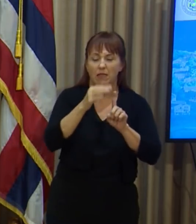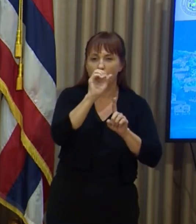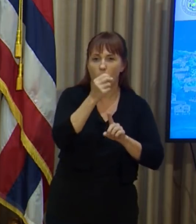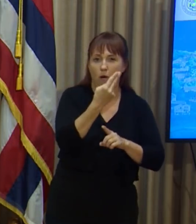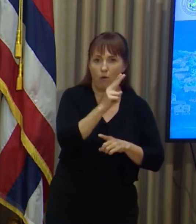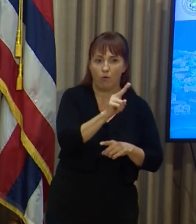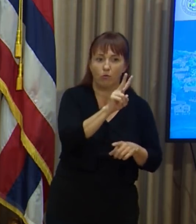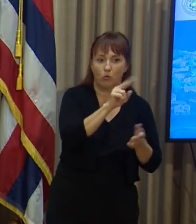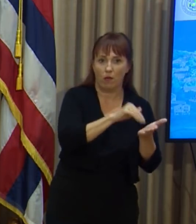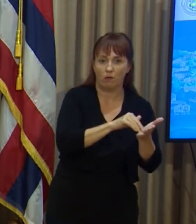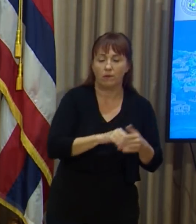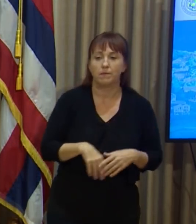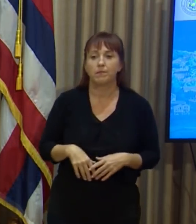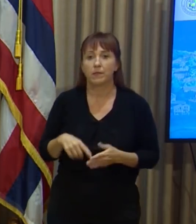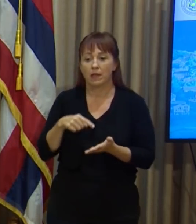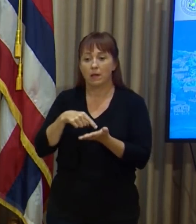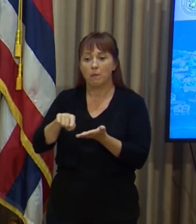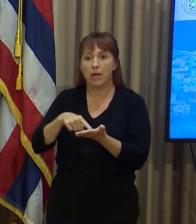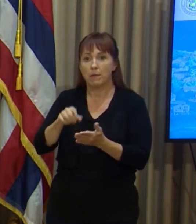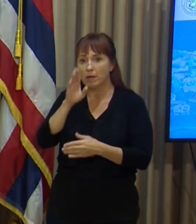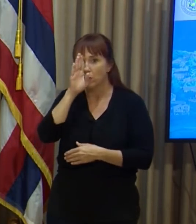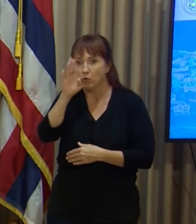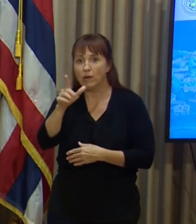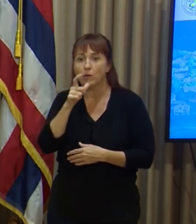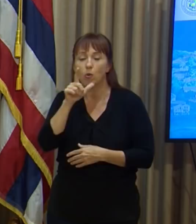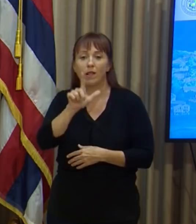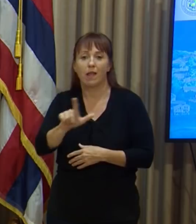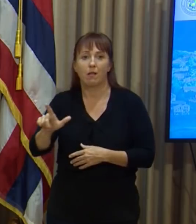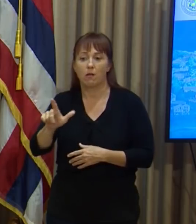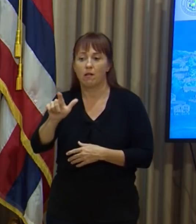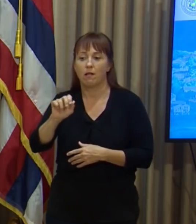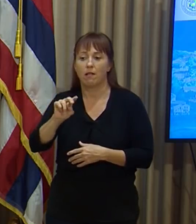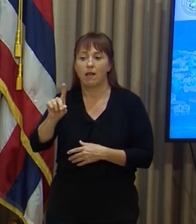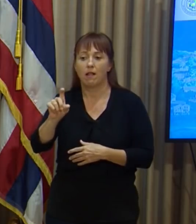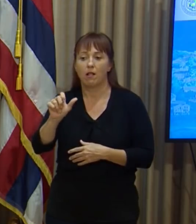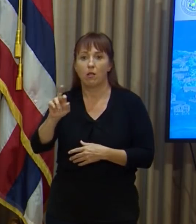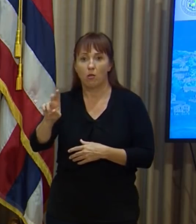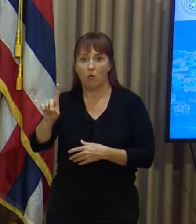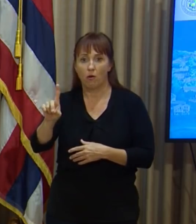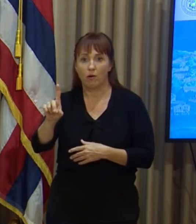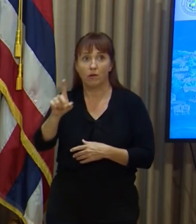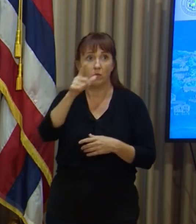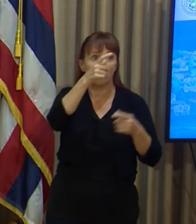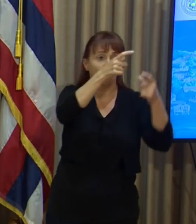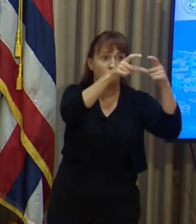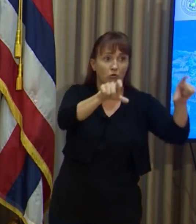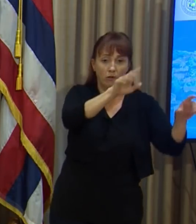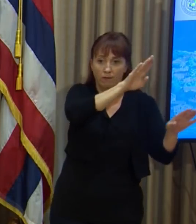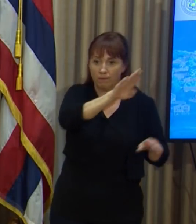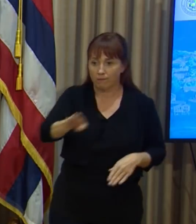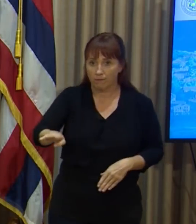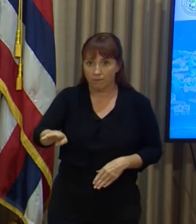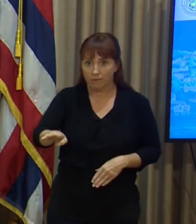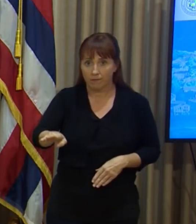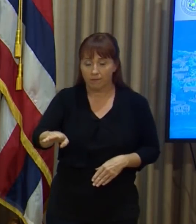made directly to landlords through our nonprofit partners and can be made in lump sum